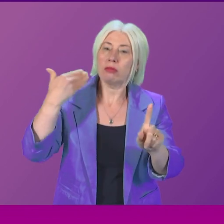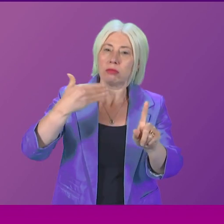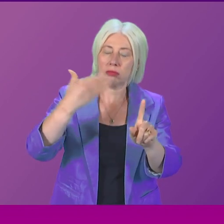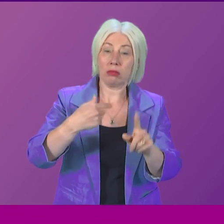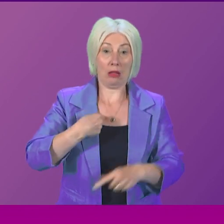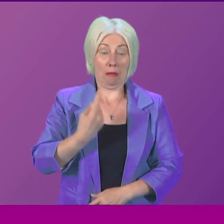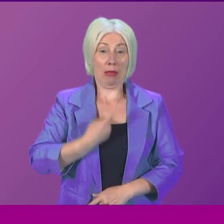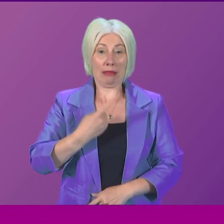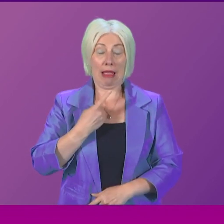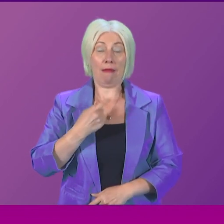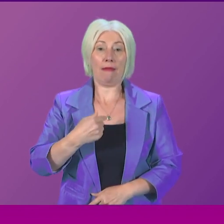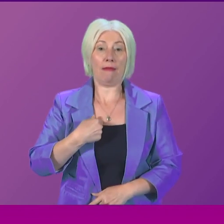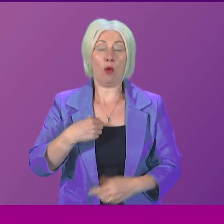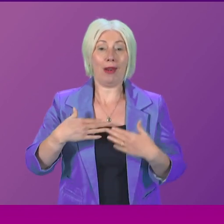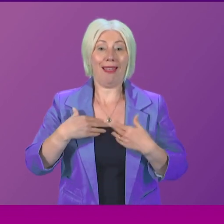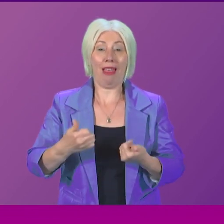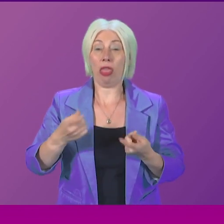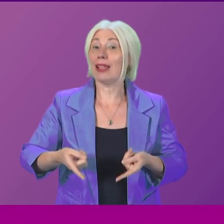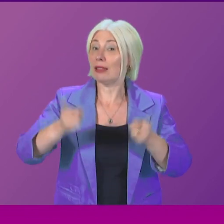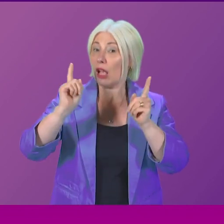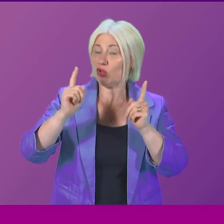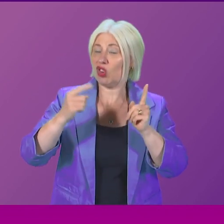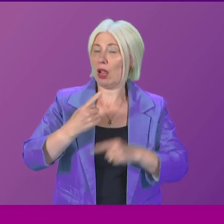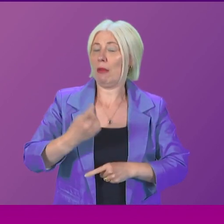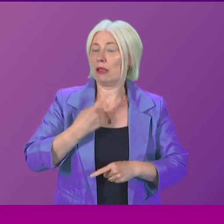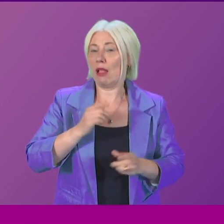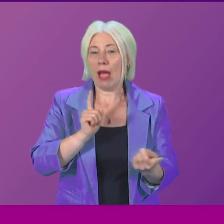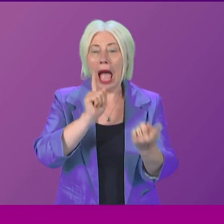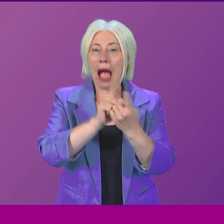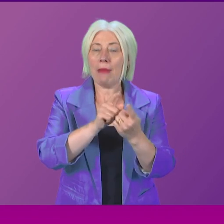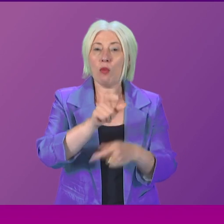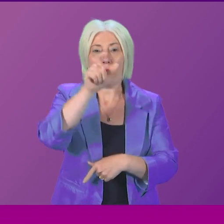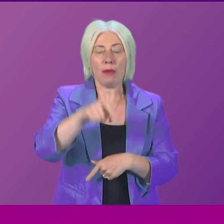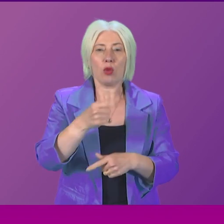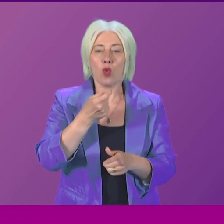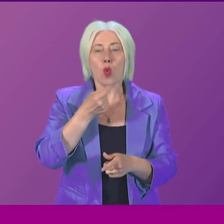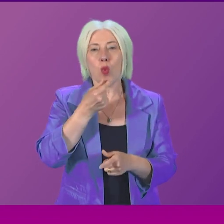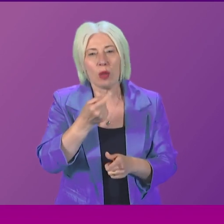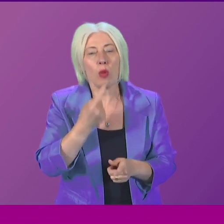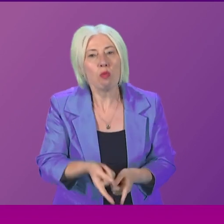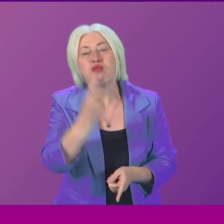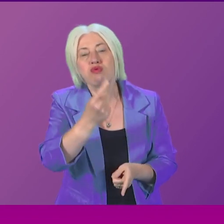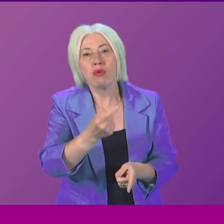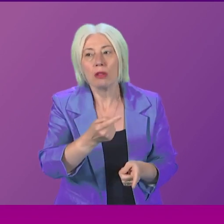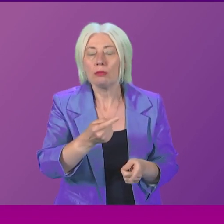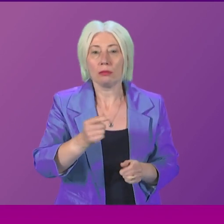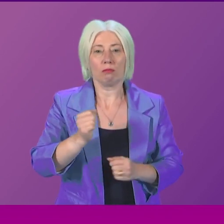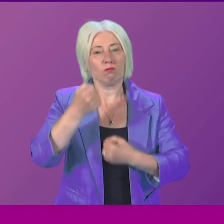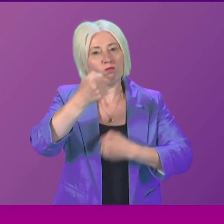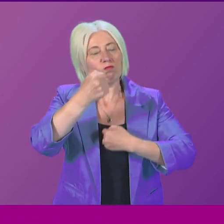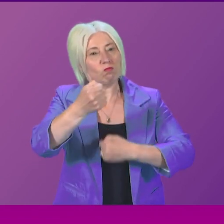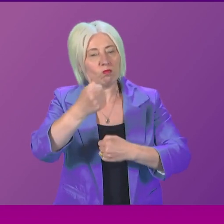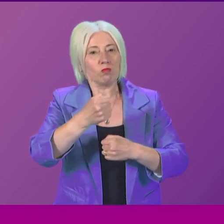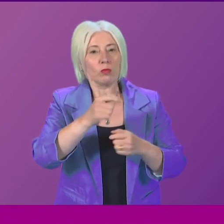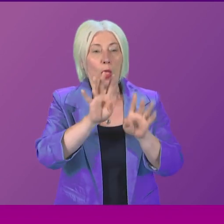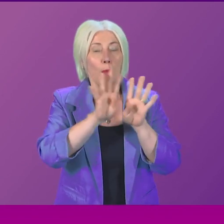have met myself, when I was Cabinet Secretary for Health and Social Care, with whistleblowing champions in our territorial health boards. There have